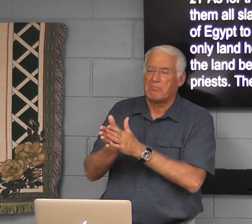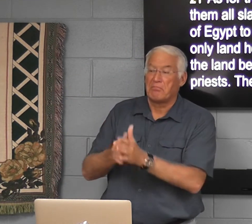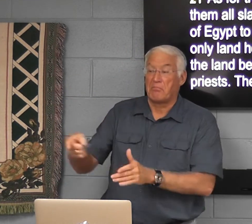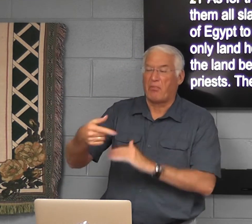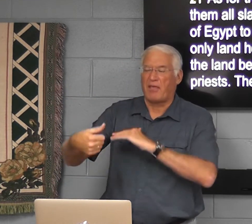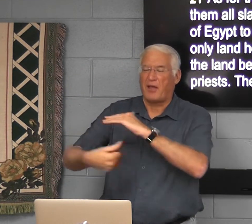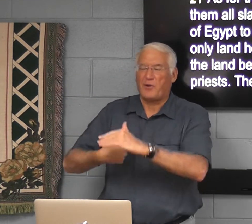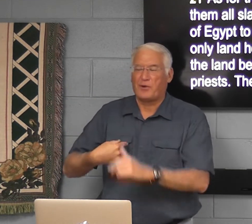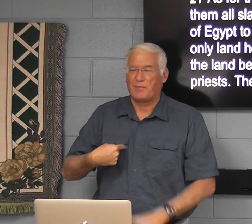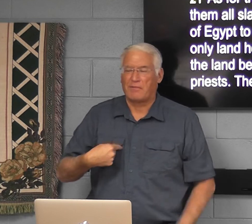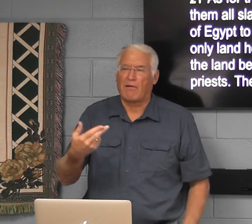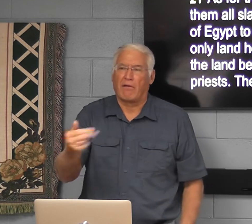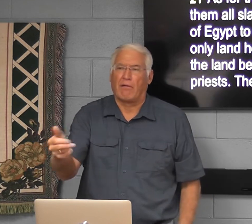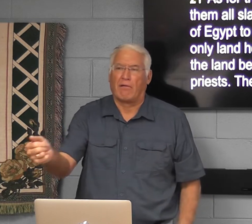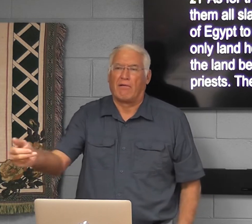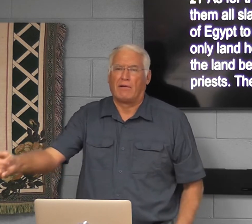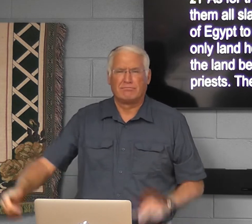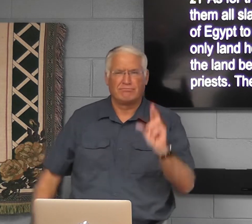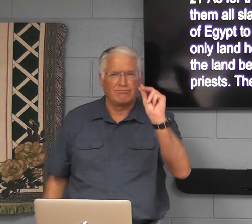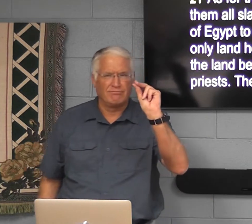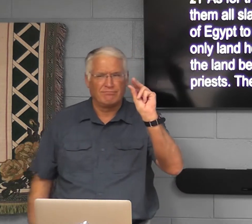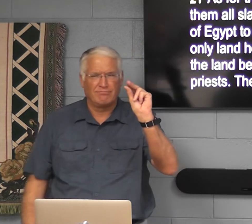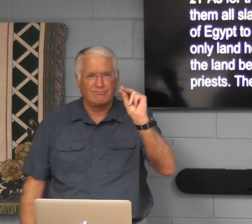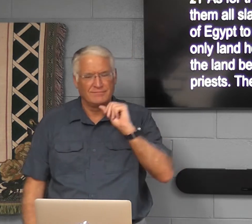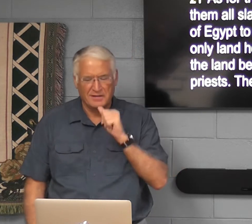he had all of this. And now they were under him. No.